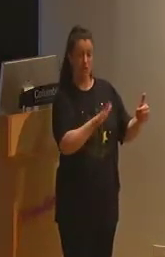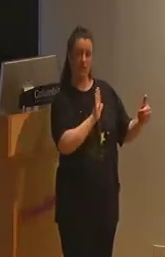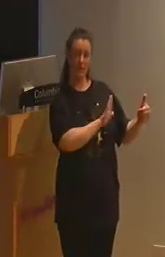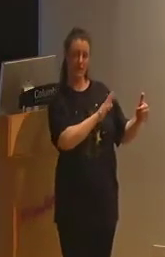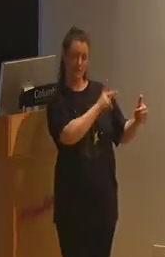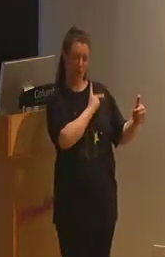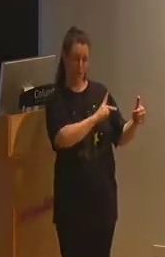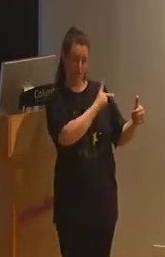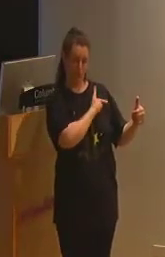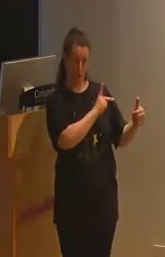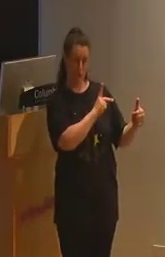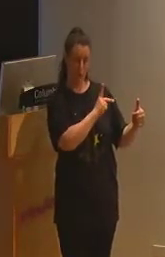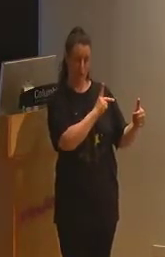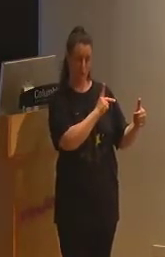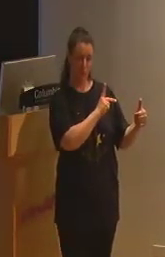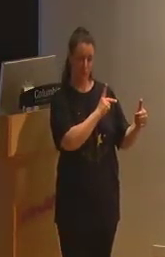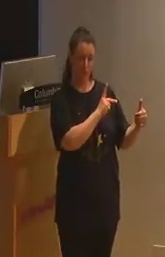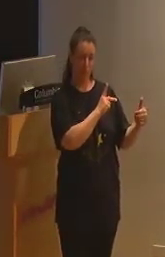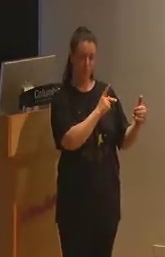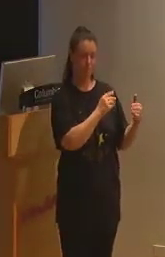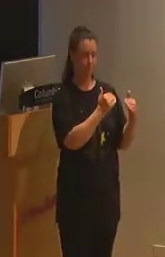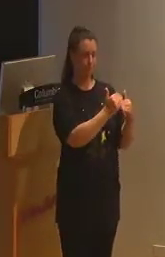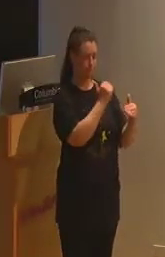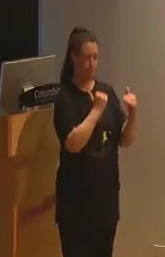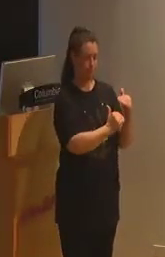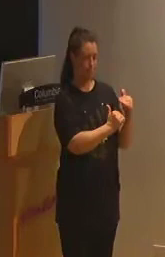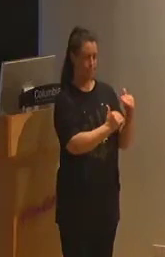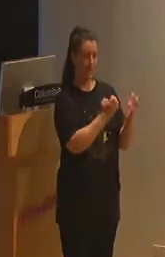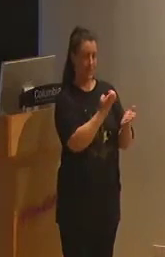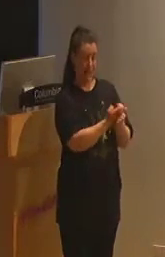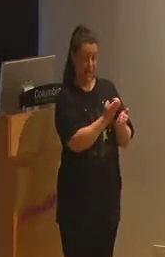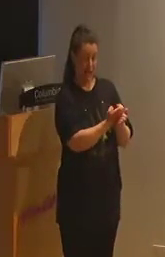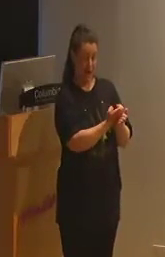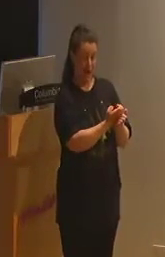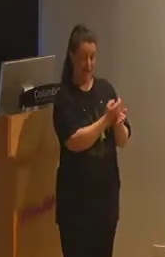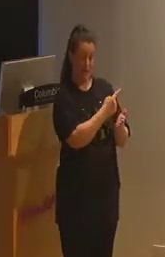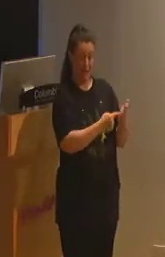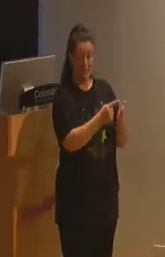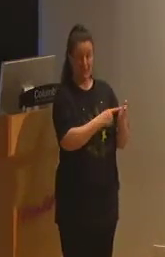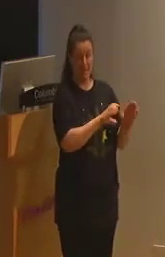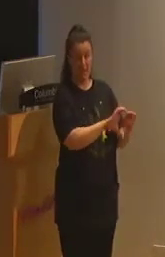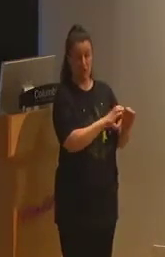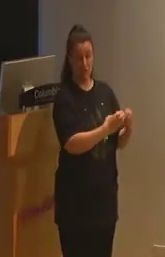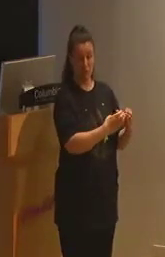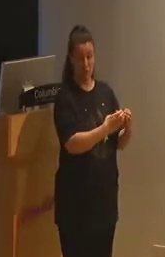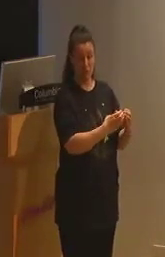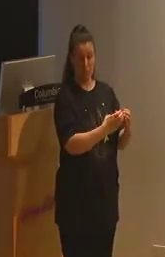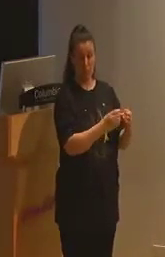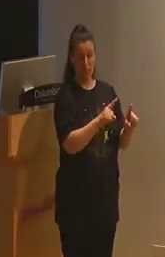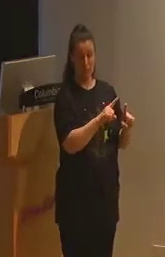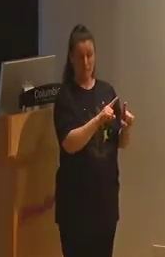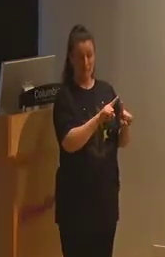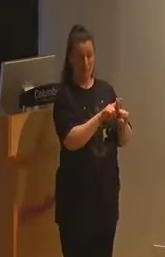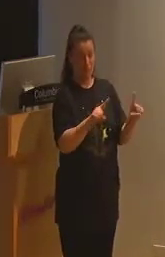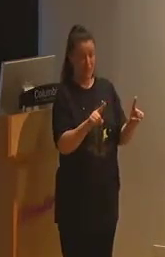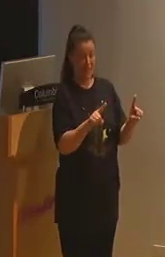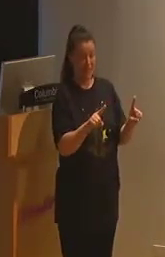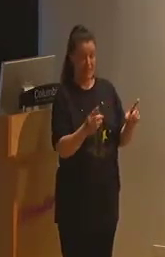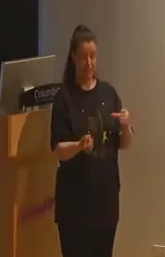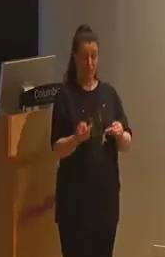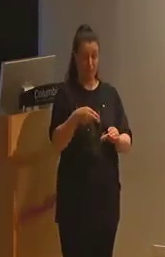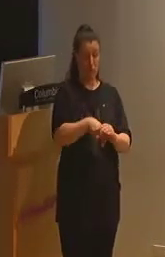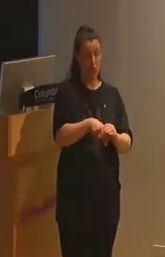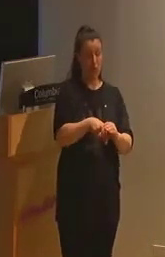shortcomings as minority or economically disadvantaged groups which prevent them from joining the elite tracks that lead to